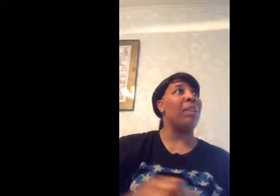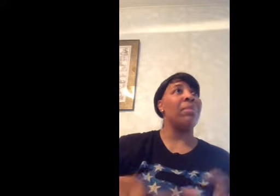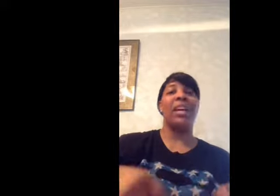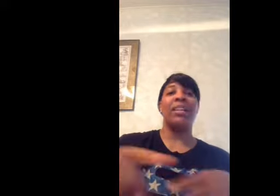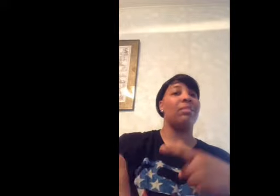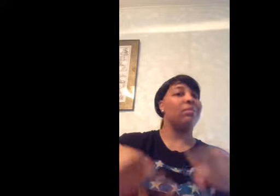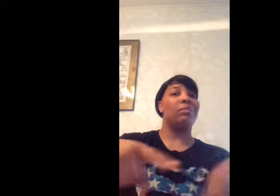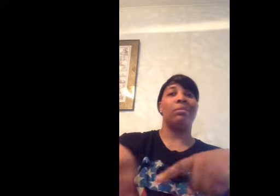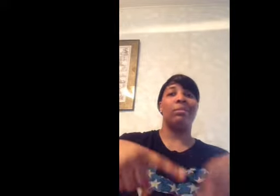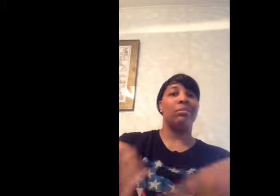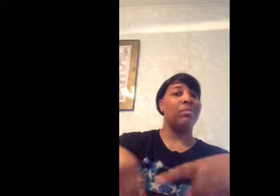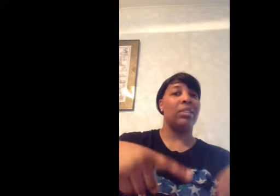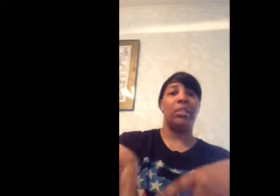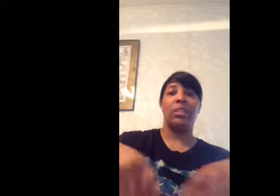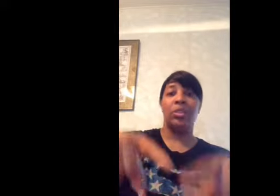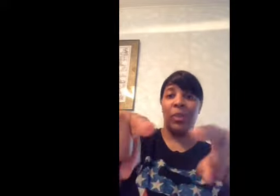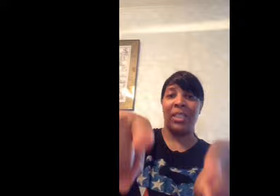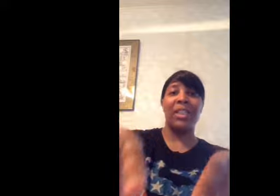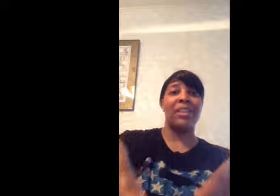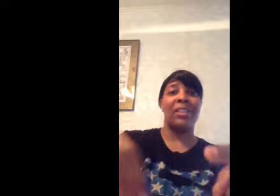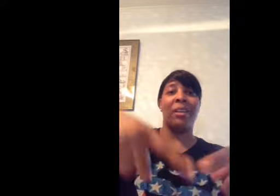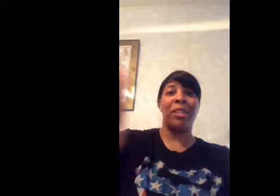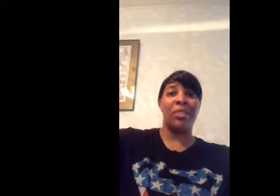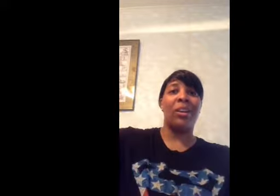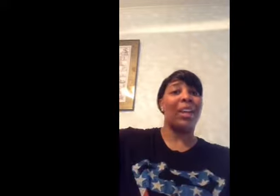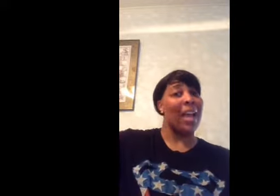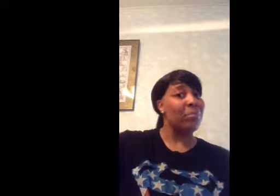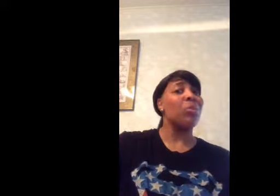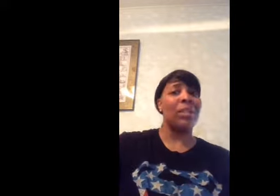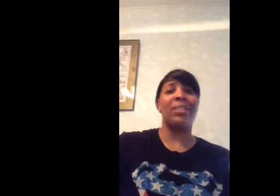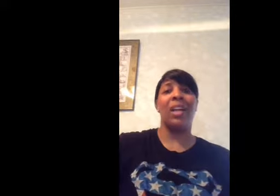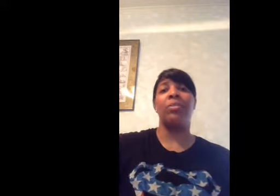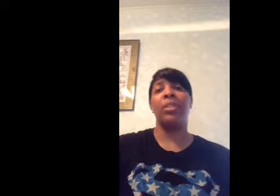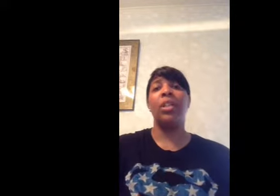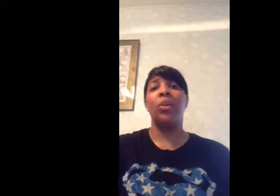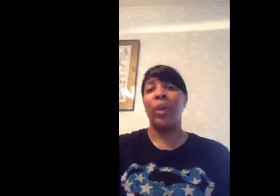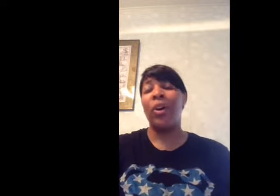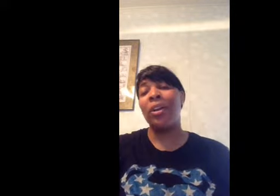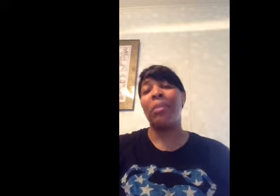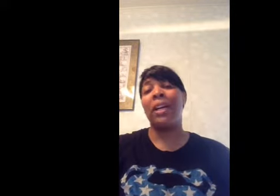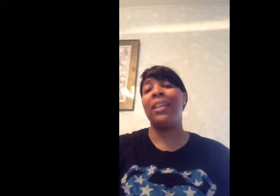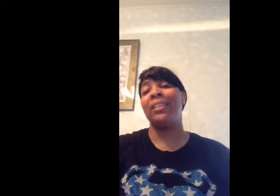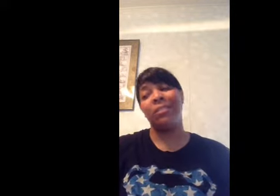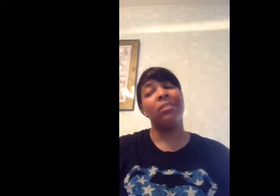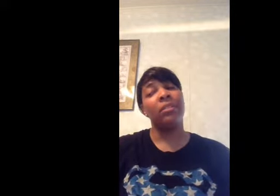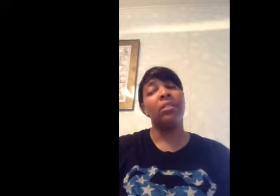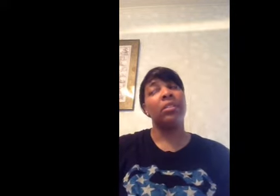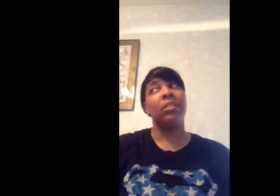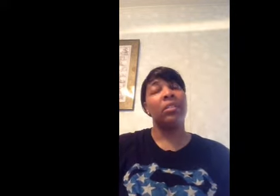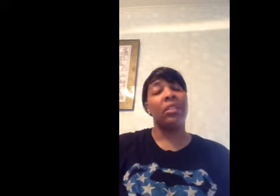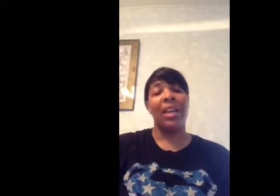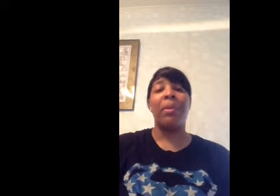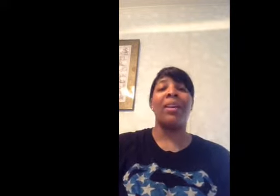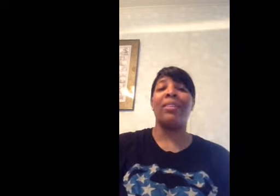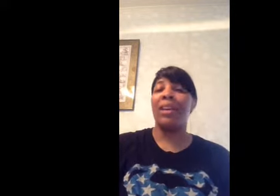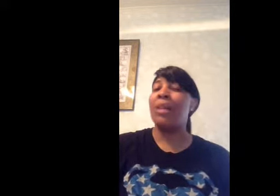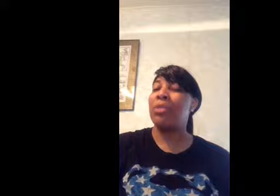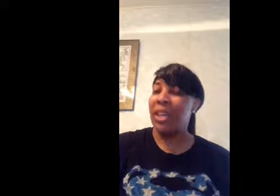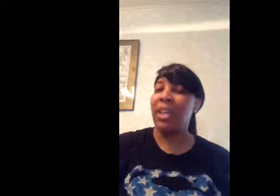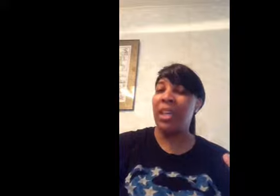I'm not doing this and I'm not talking I'm doing stuff regarding my MS I'm taking